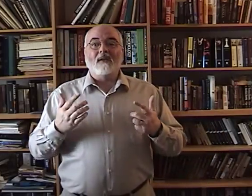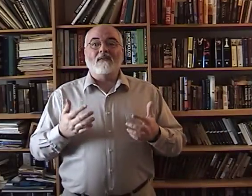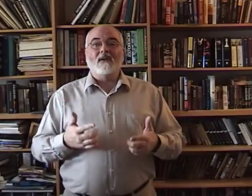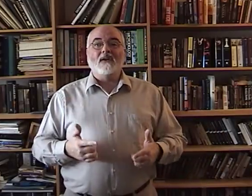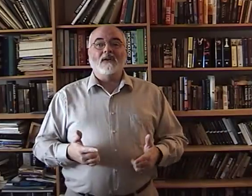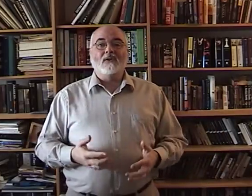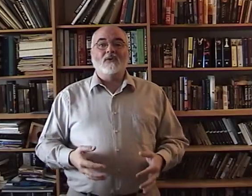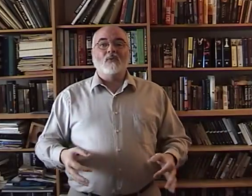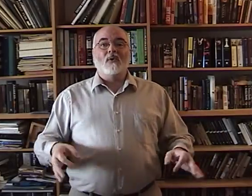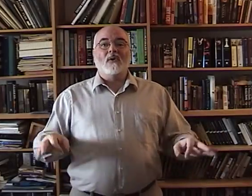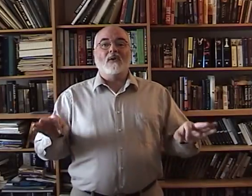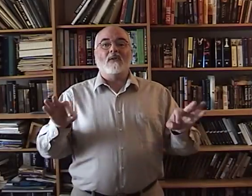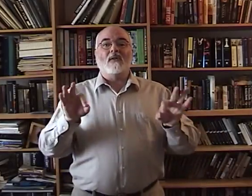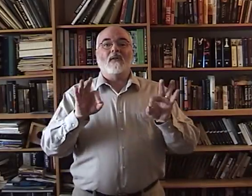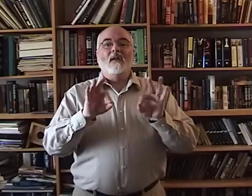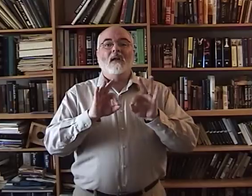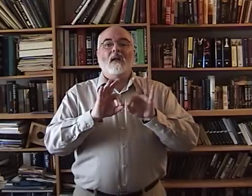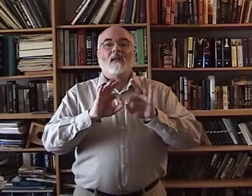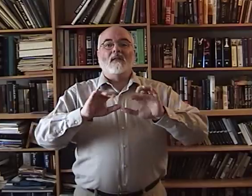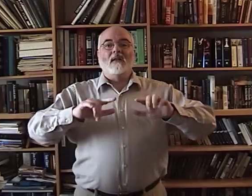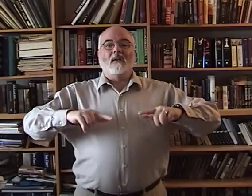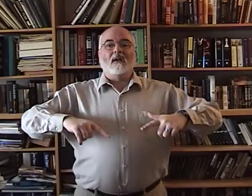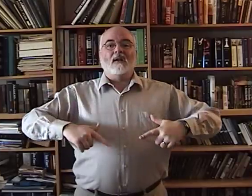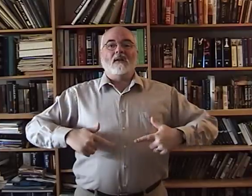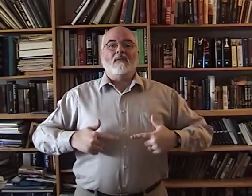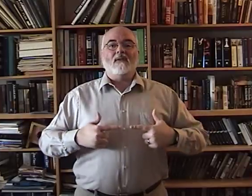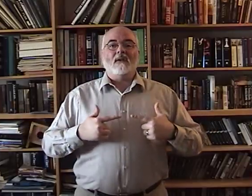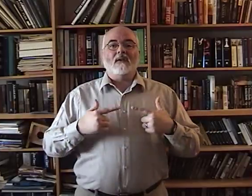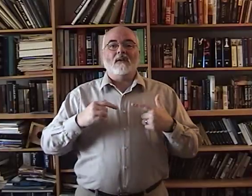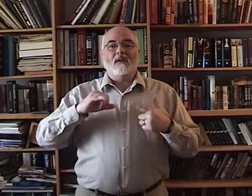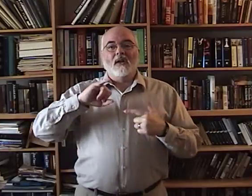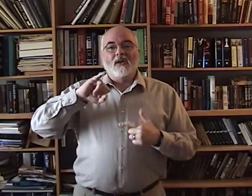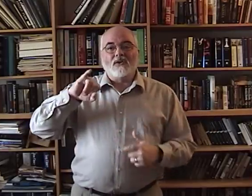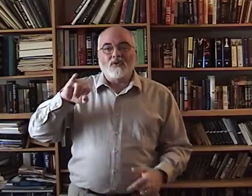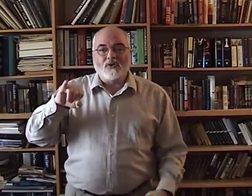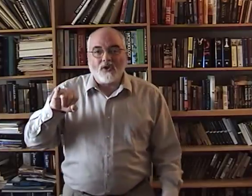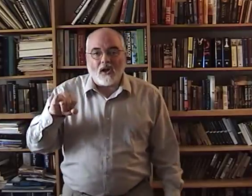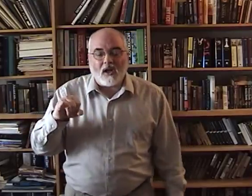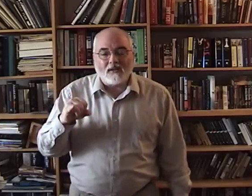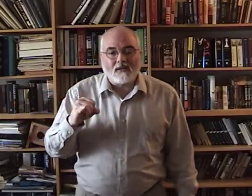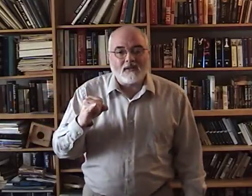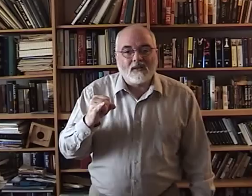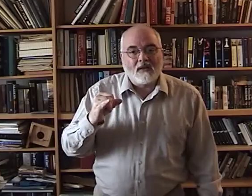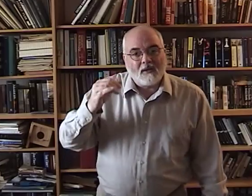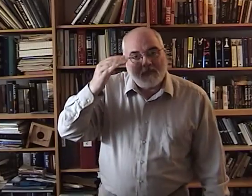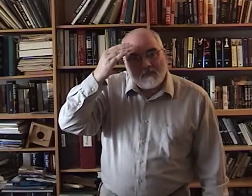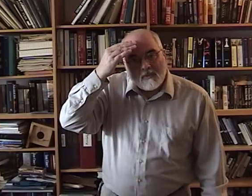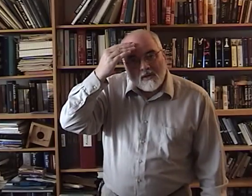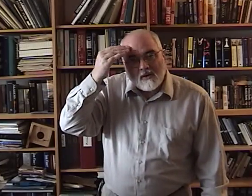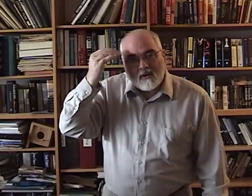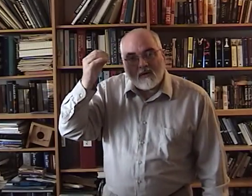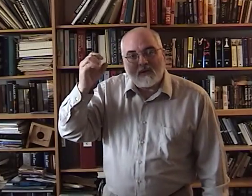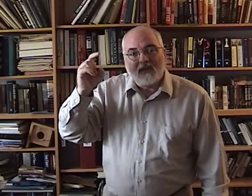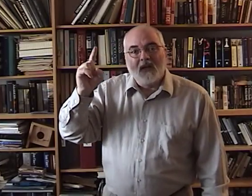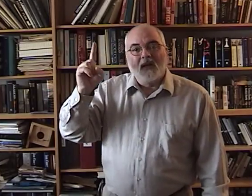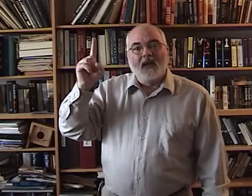is worth the living just because he